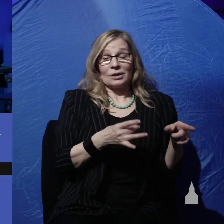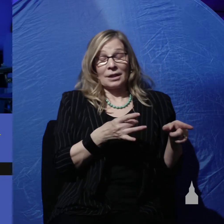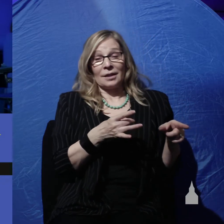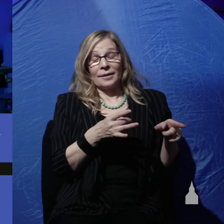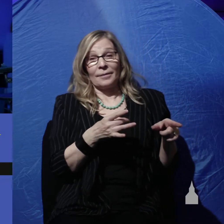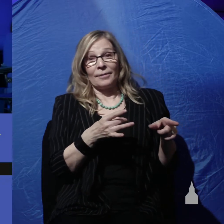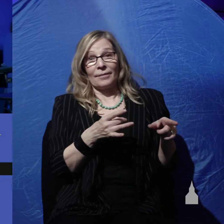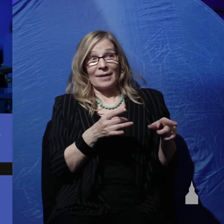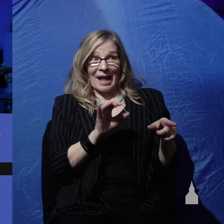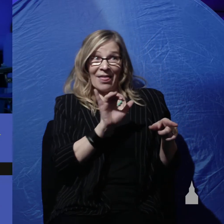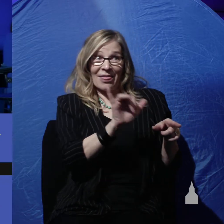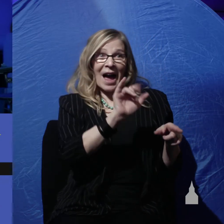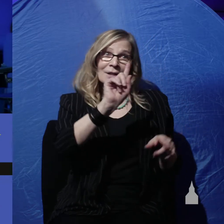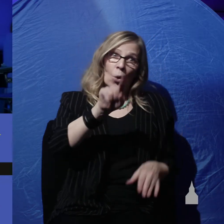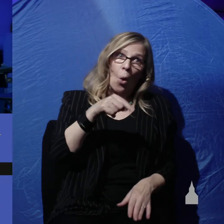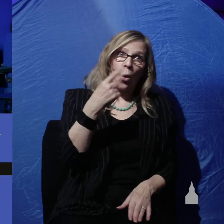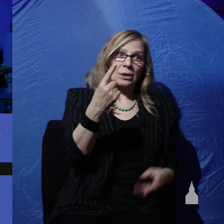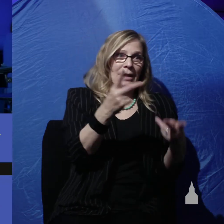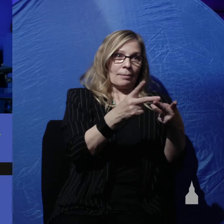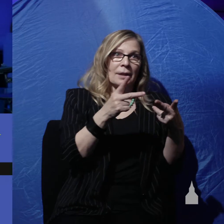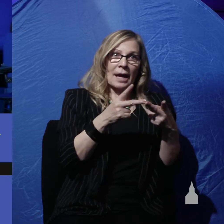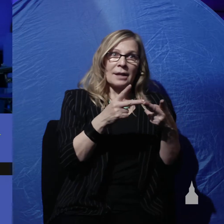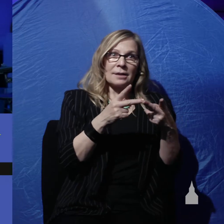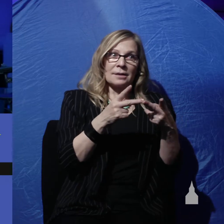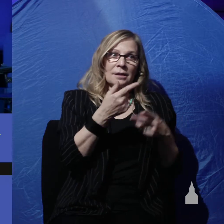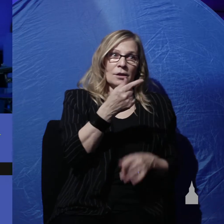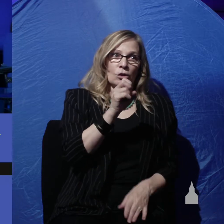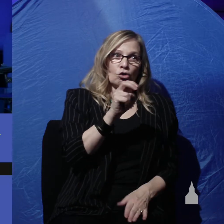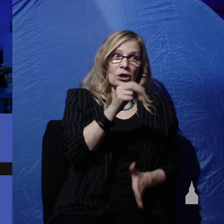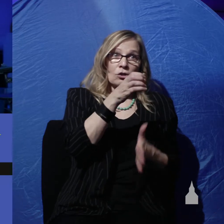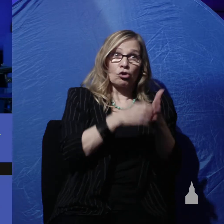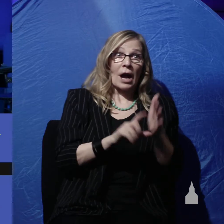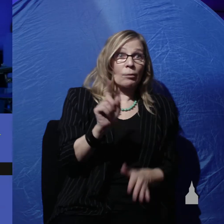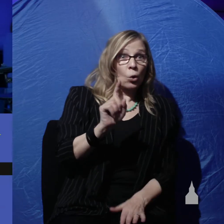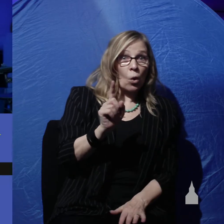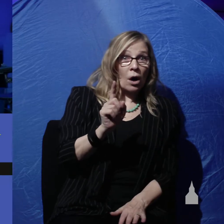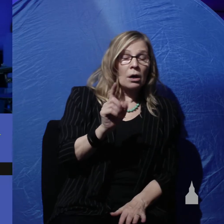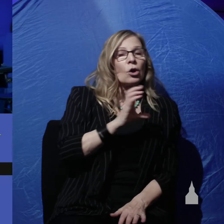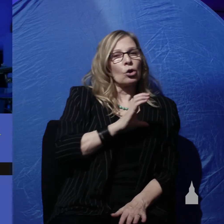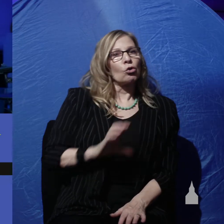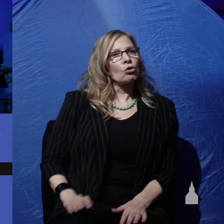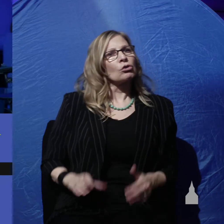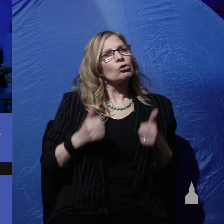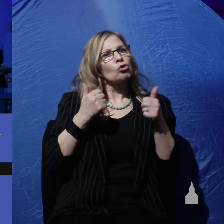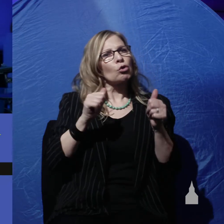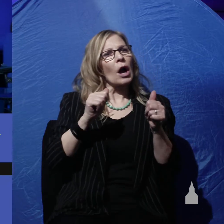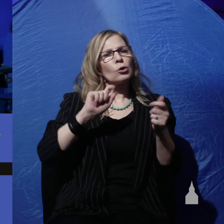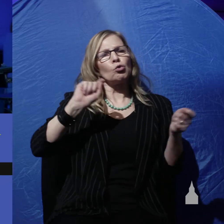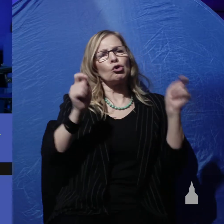that this is the only place in Genesis 1 where Christians try to redefine day.